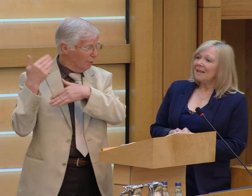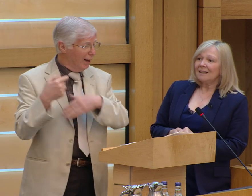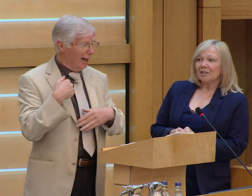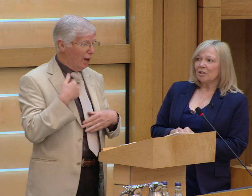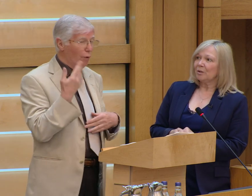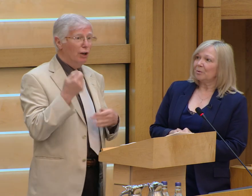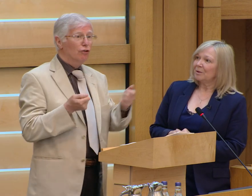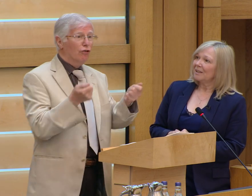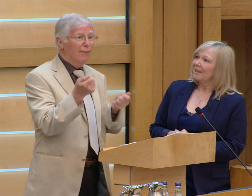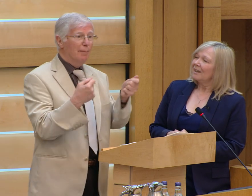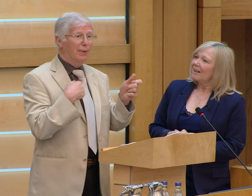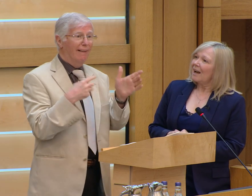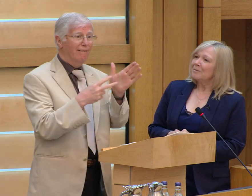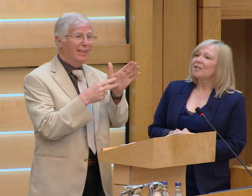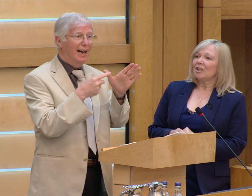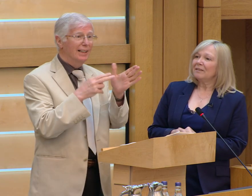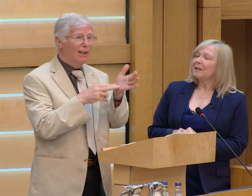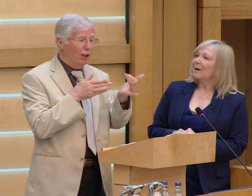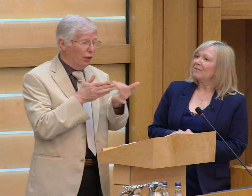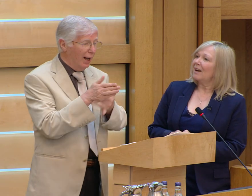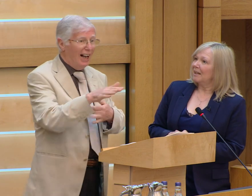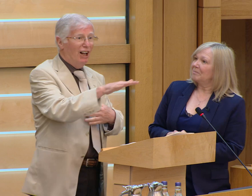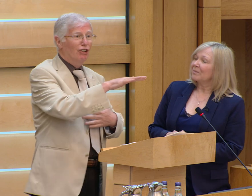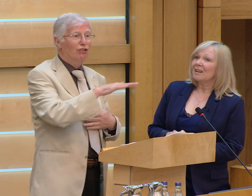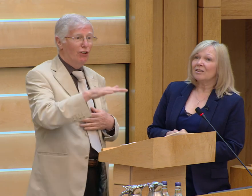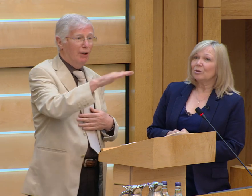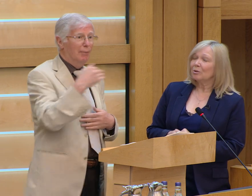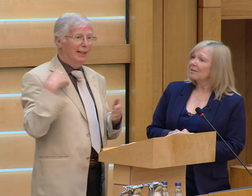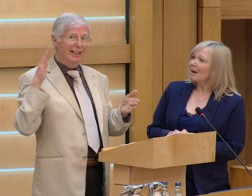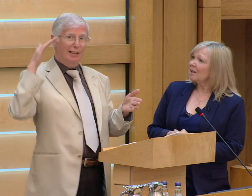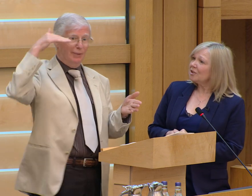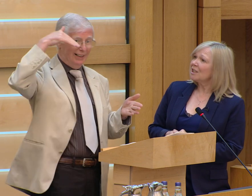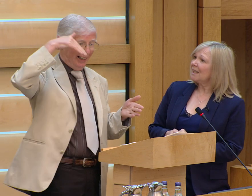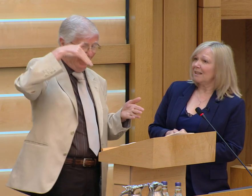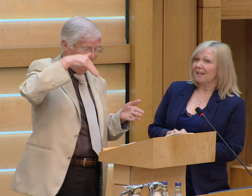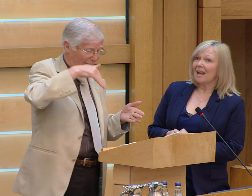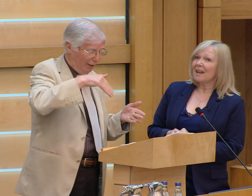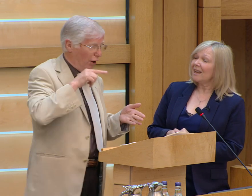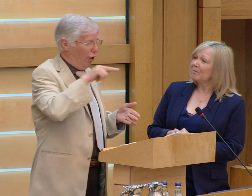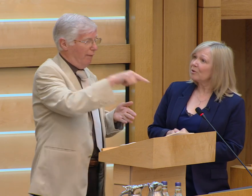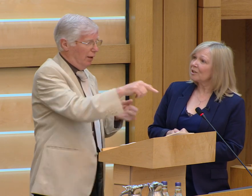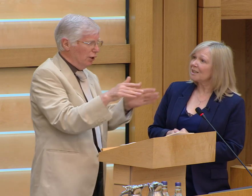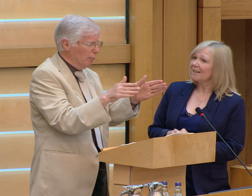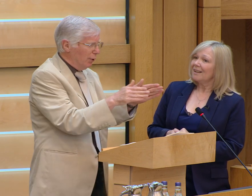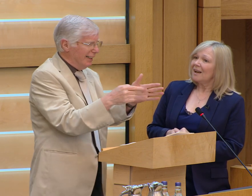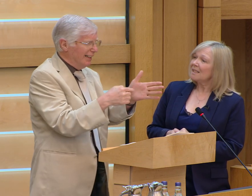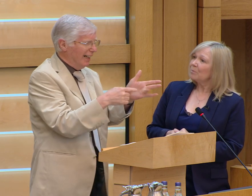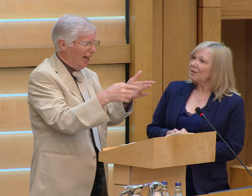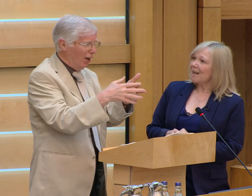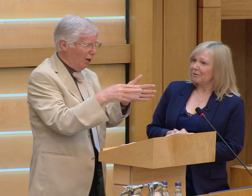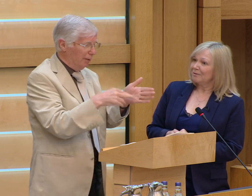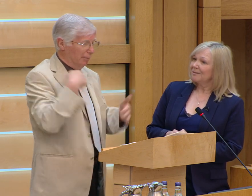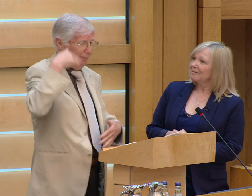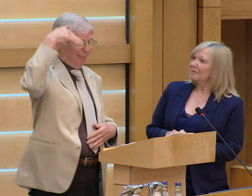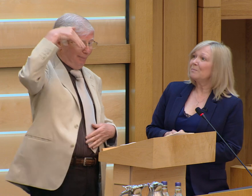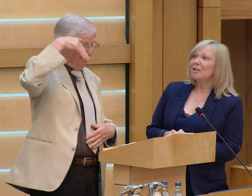Many years ago I was driving my van through a country area and I approached a